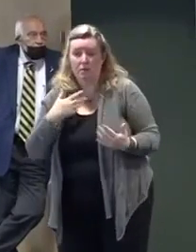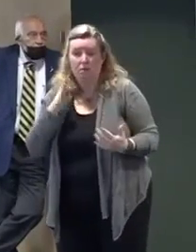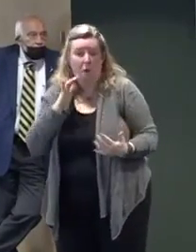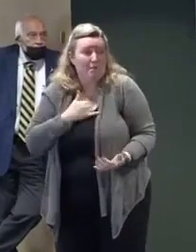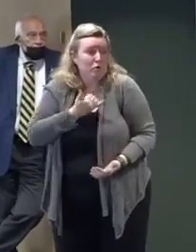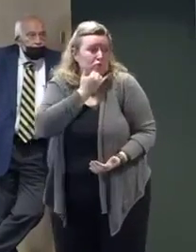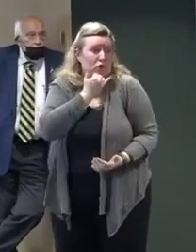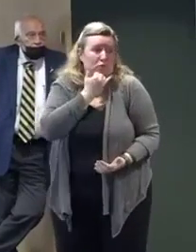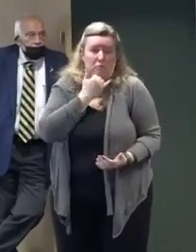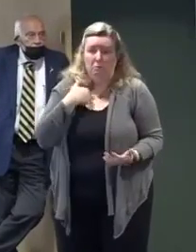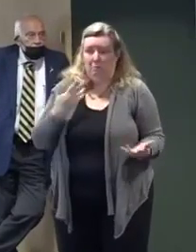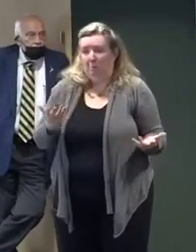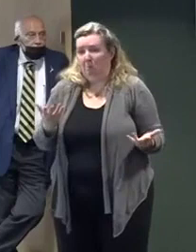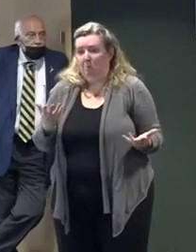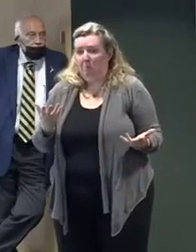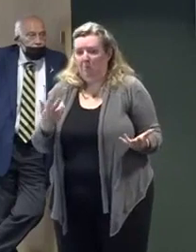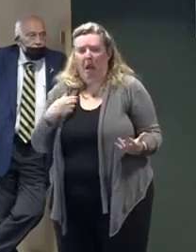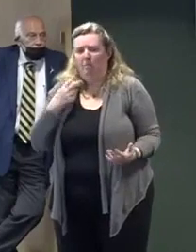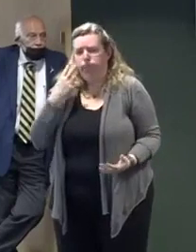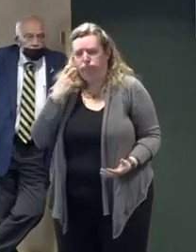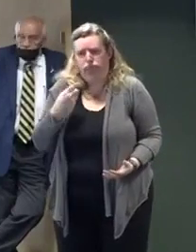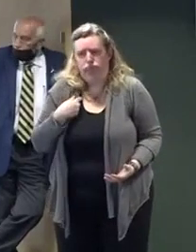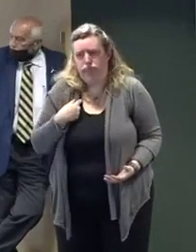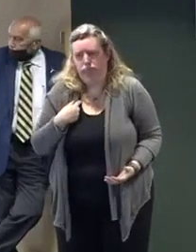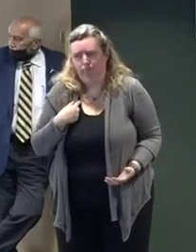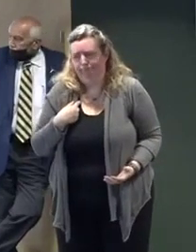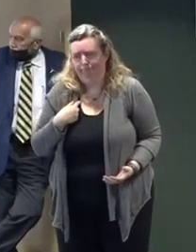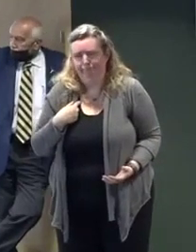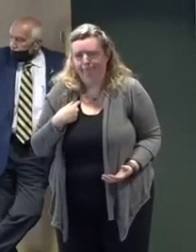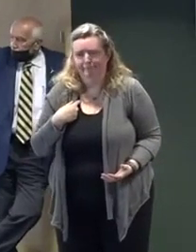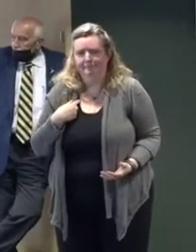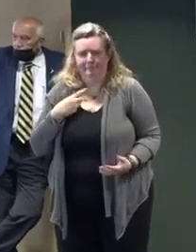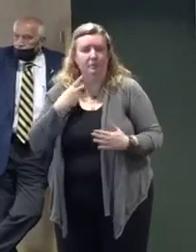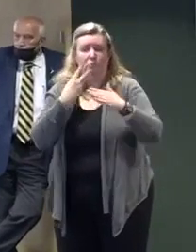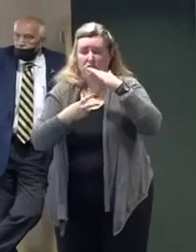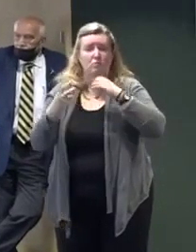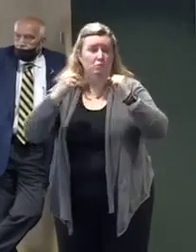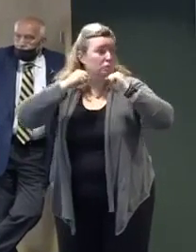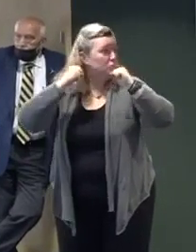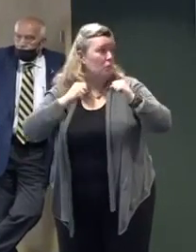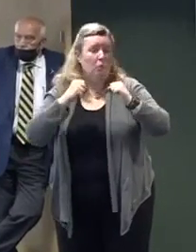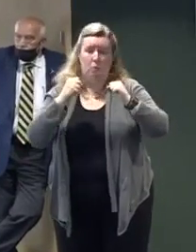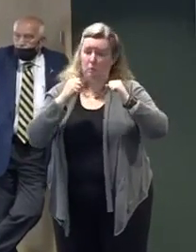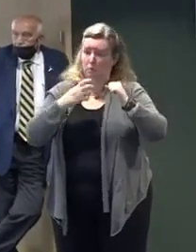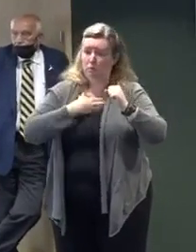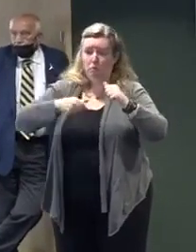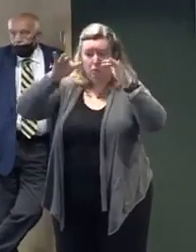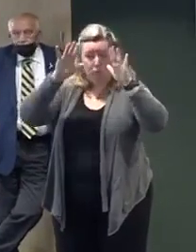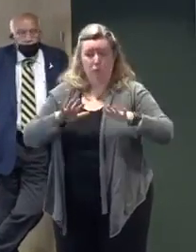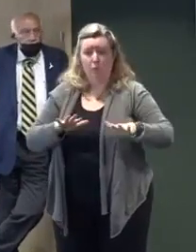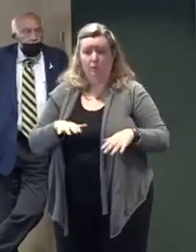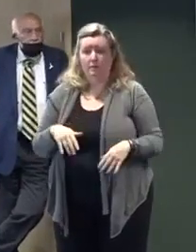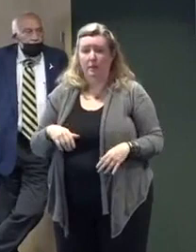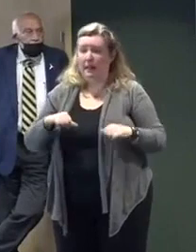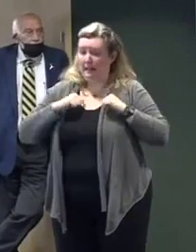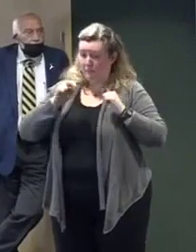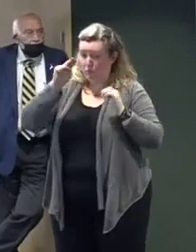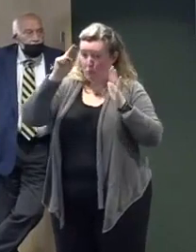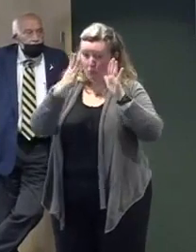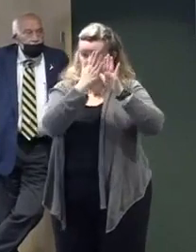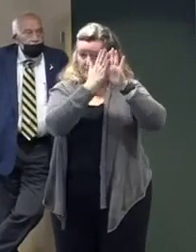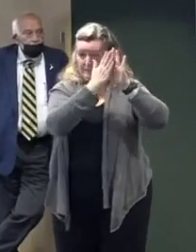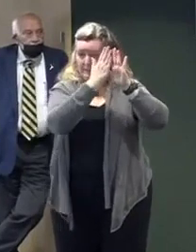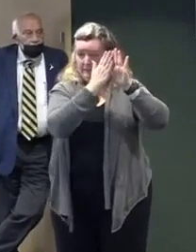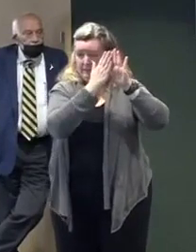Service in the forecasting is very high on this. Again, if you're in the northwest part of the state, it's probably a three to four inch reality.